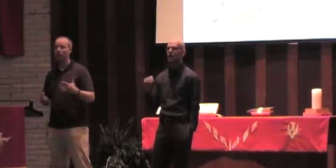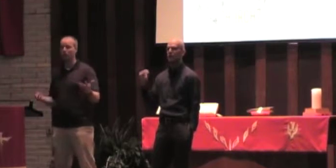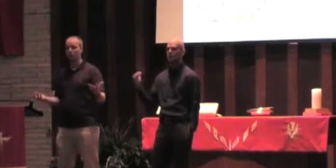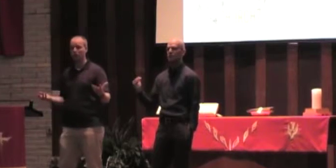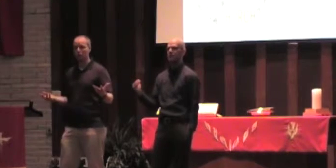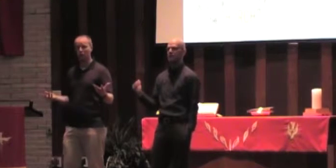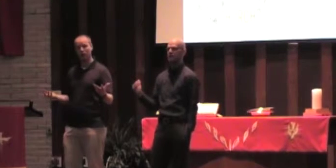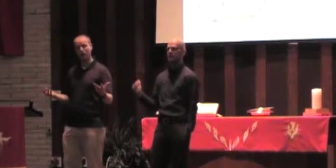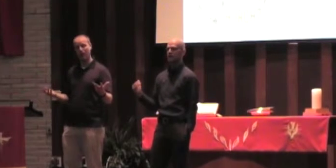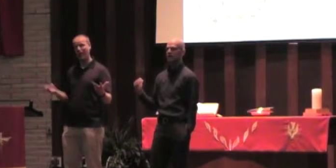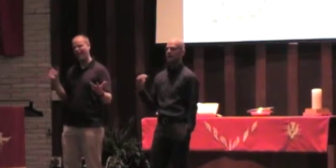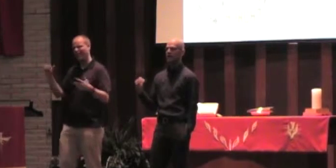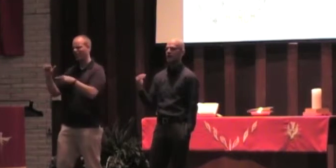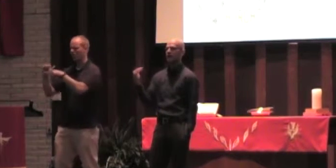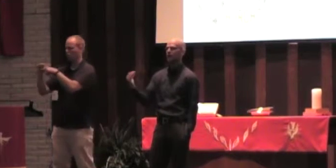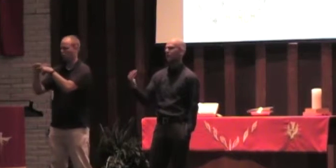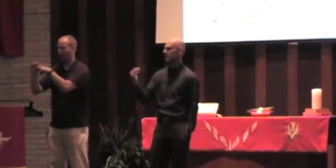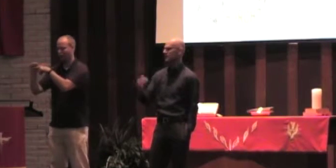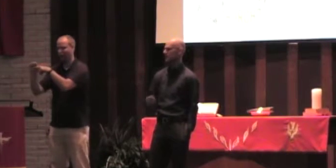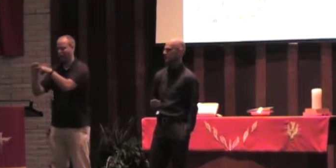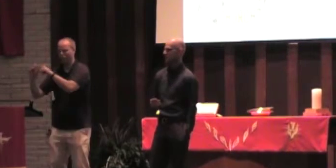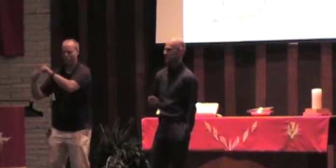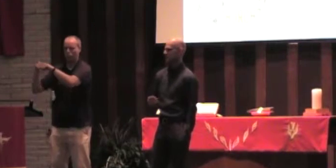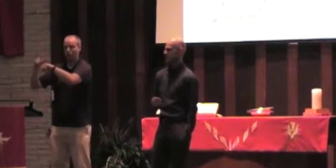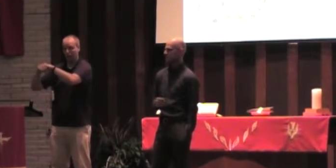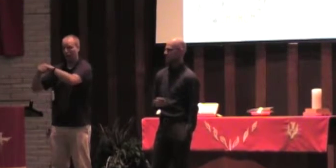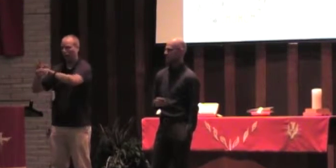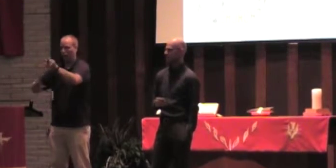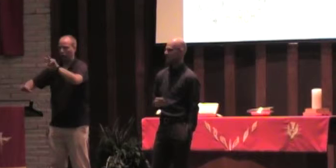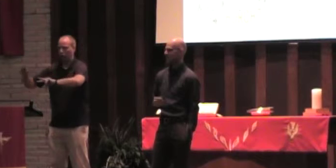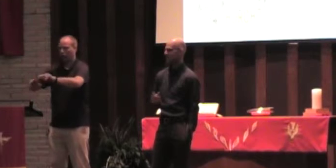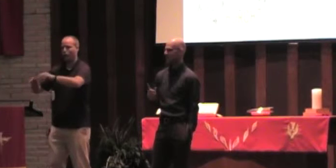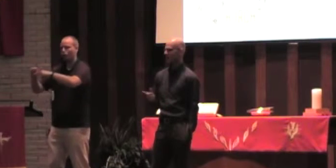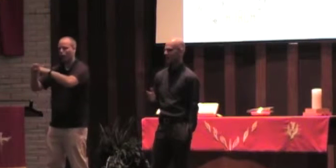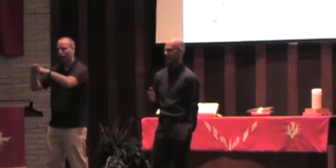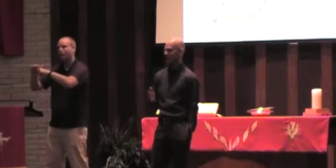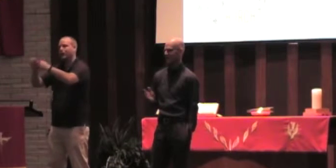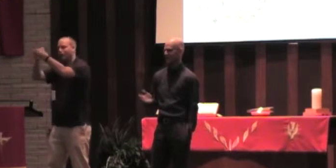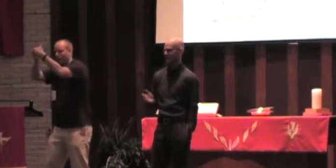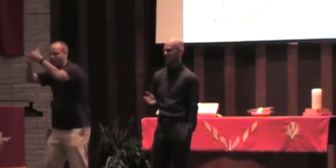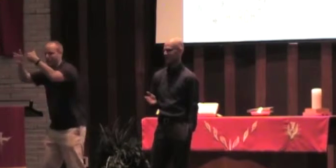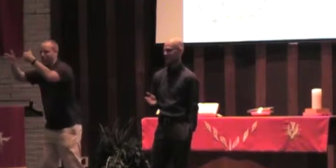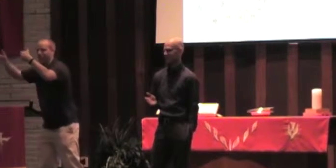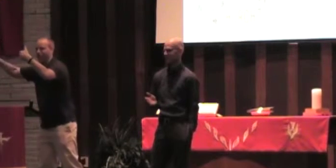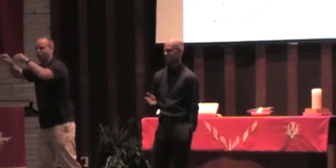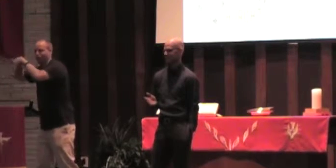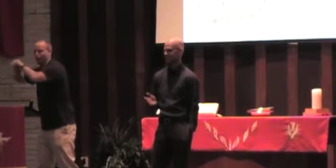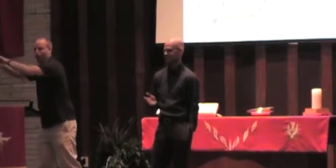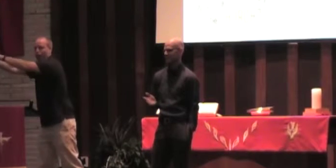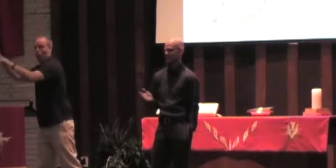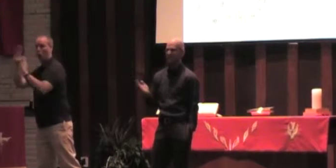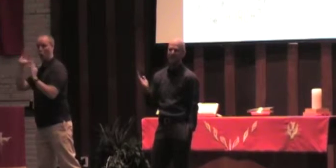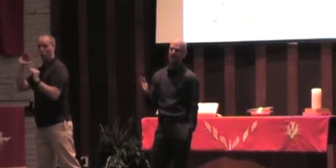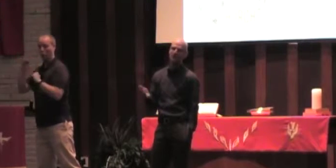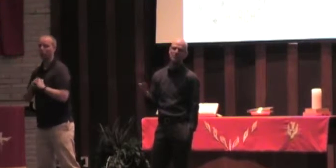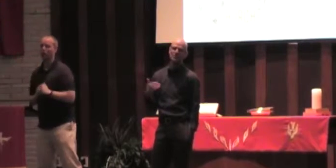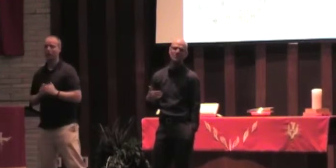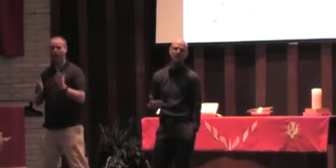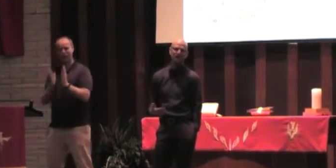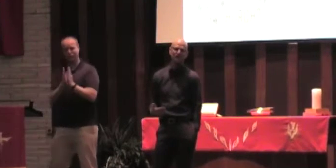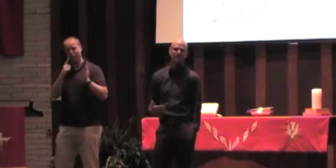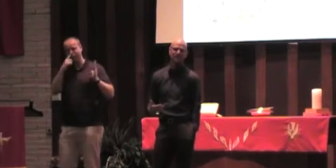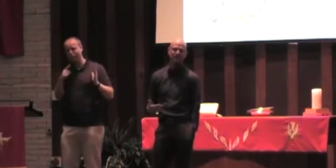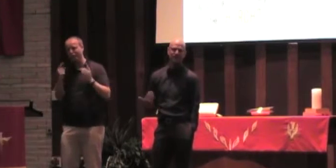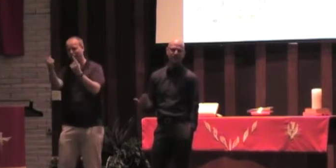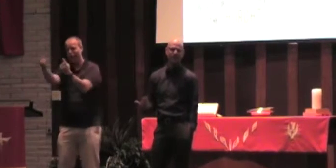for what I hope to be a lifelong endeavor of starting a riot in our city. So I want to ask you,